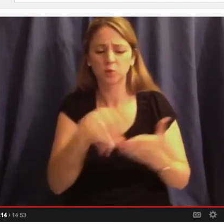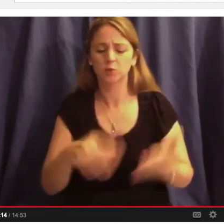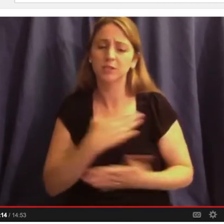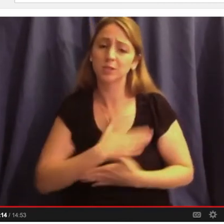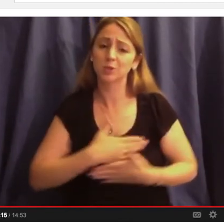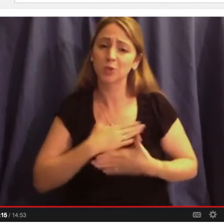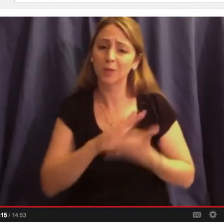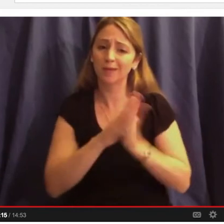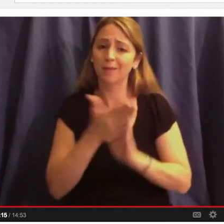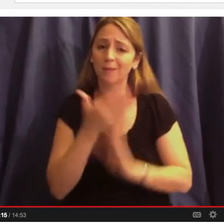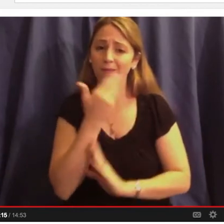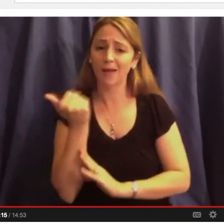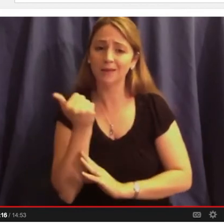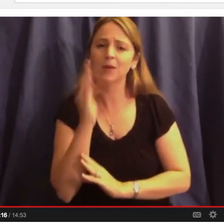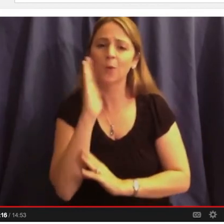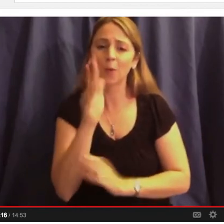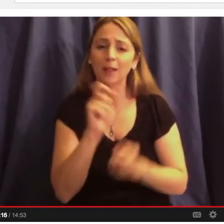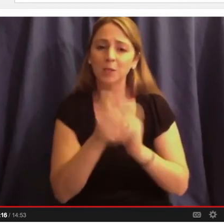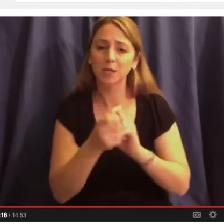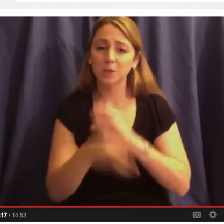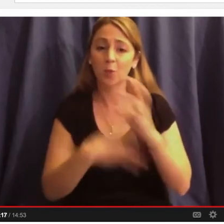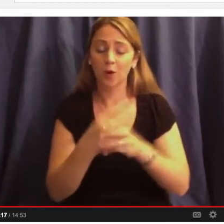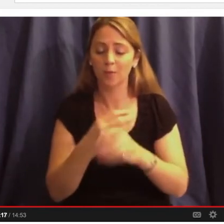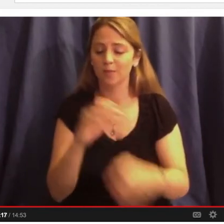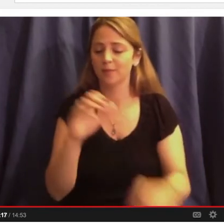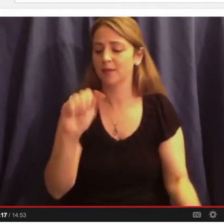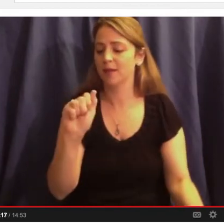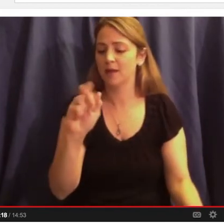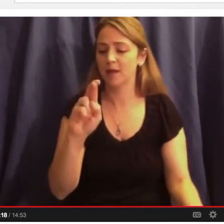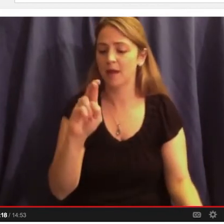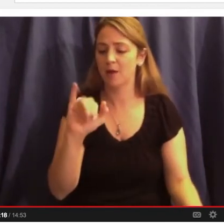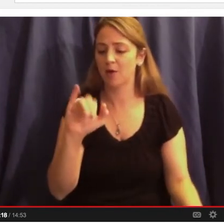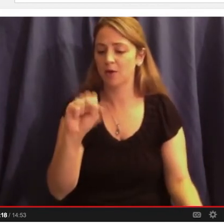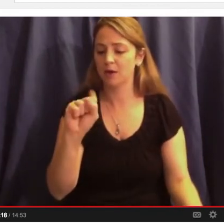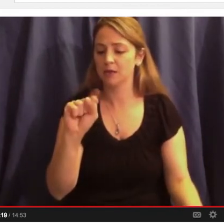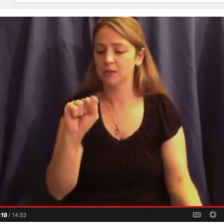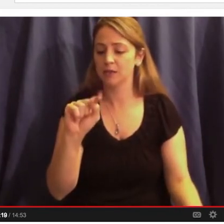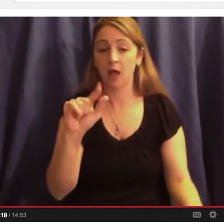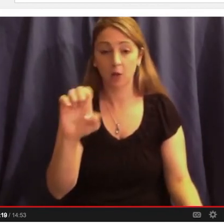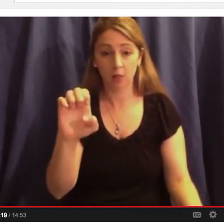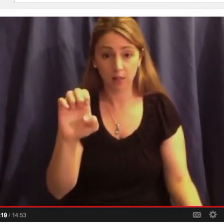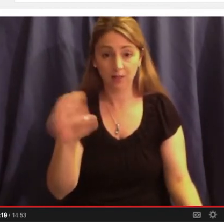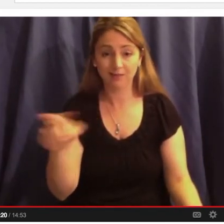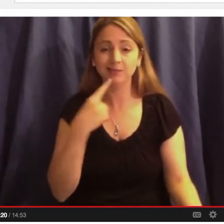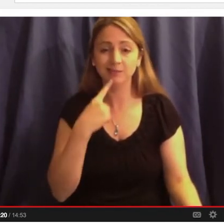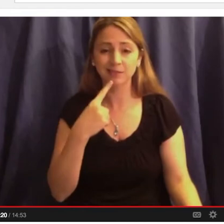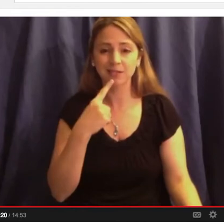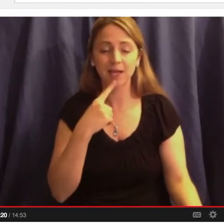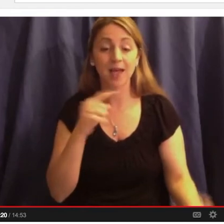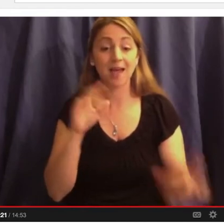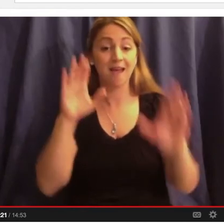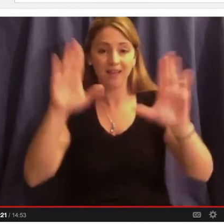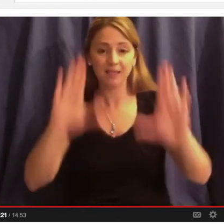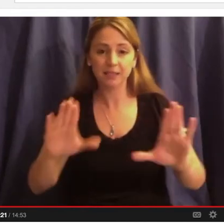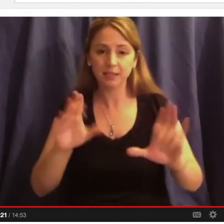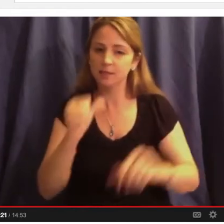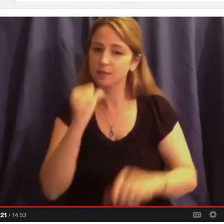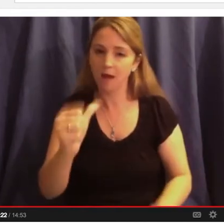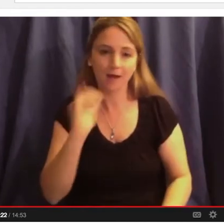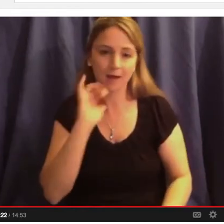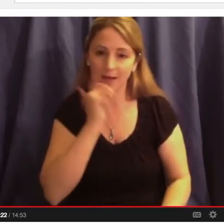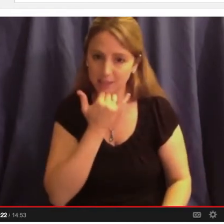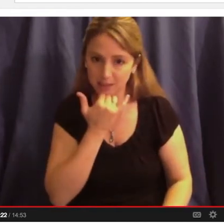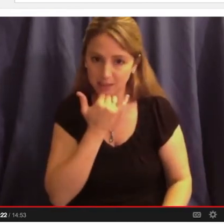they will one day change the world. Aristotle said, excellence is never an accident. It is the result of high intention,